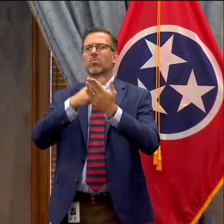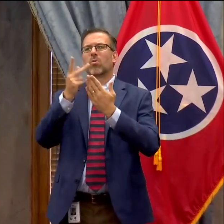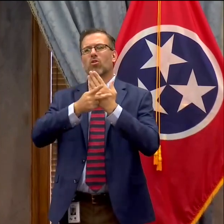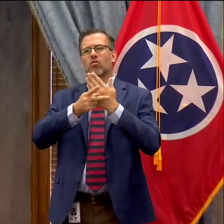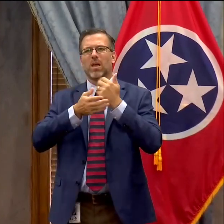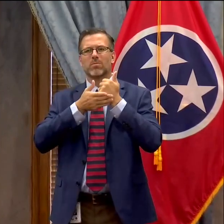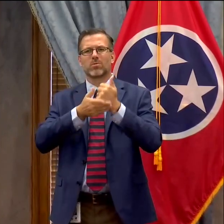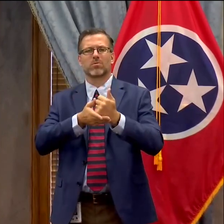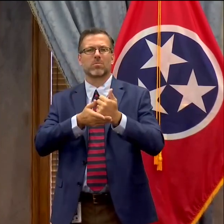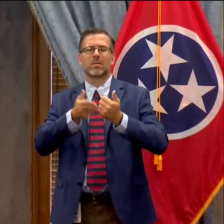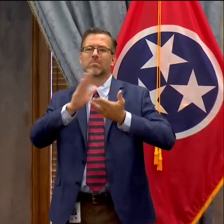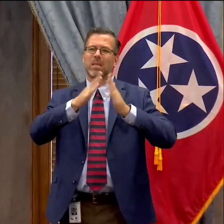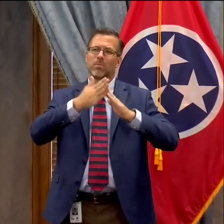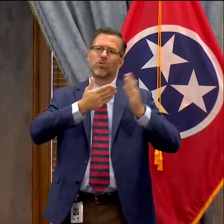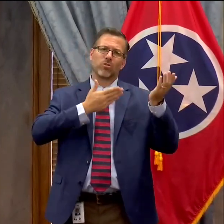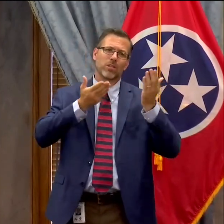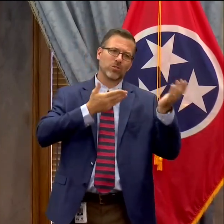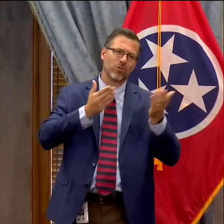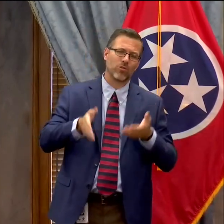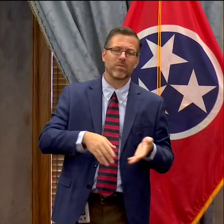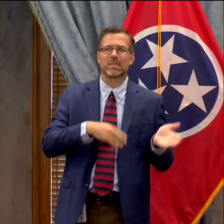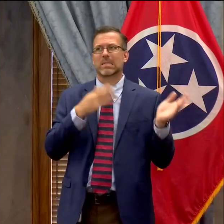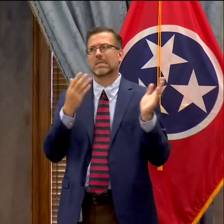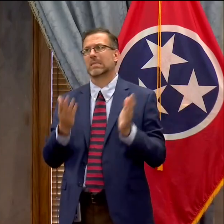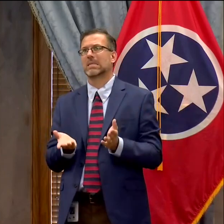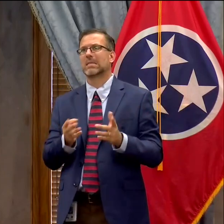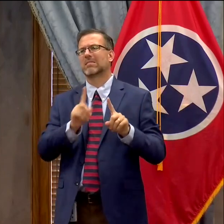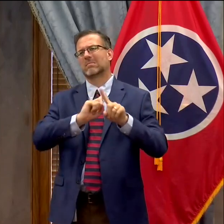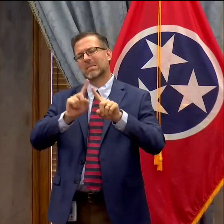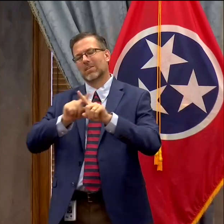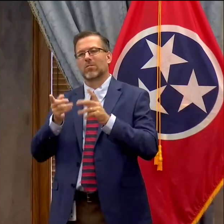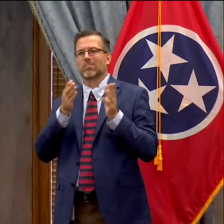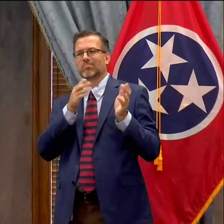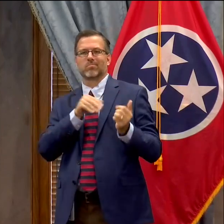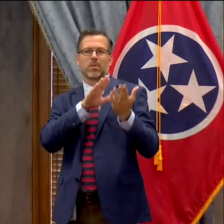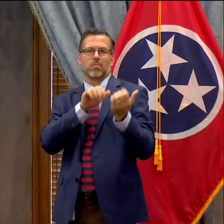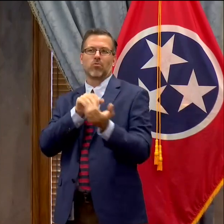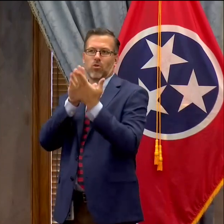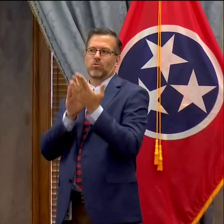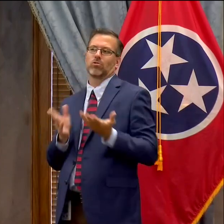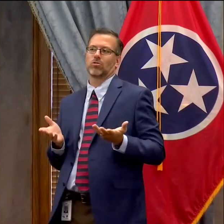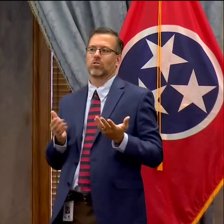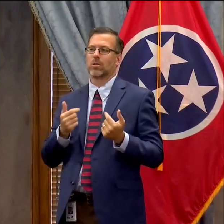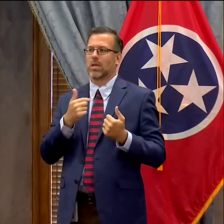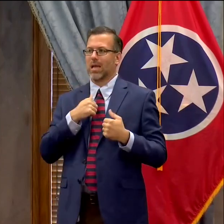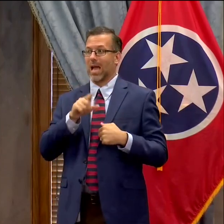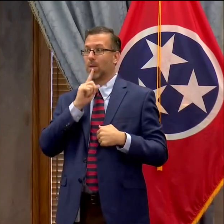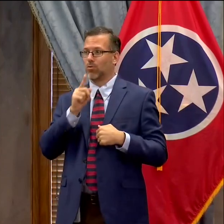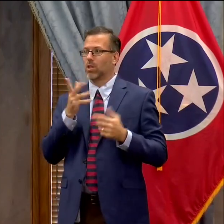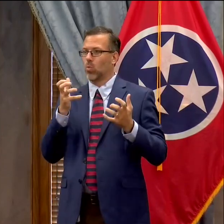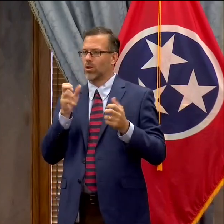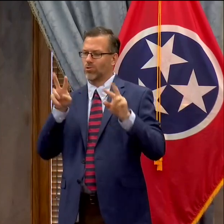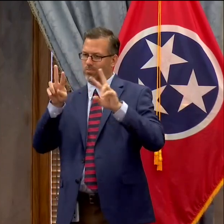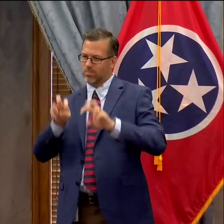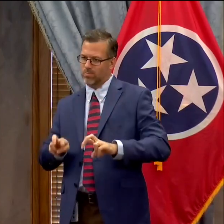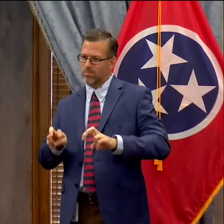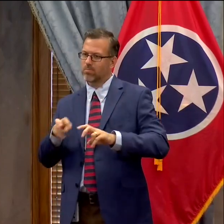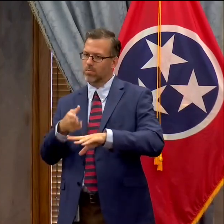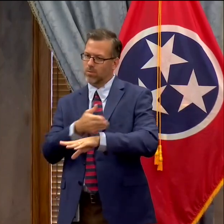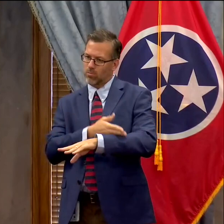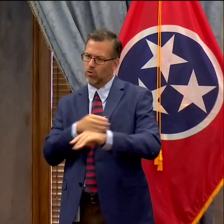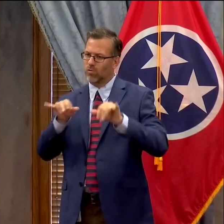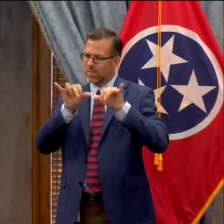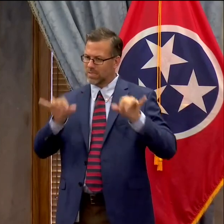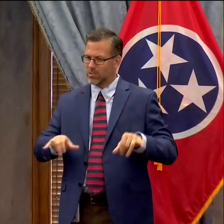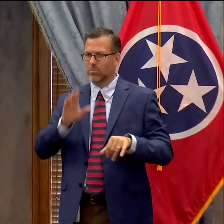grids looking at the entirety of the system which is something that I have a great deal of interest in doing going forward and will continue